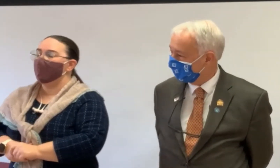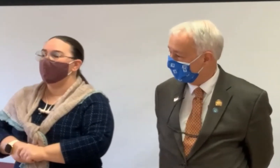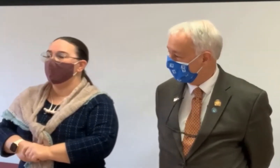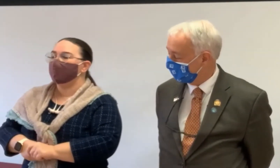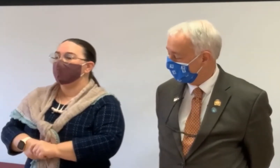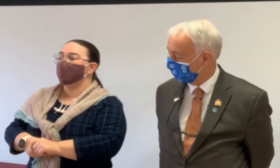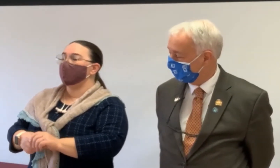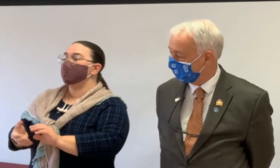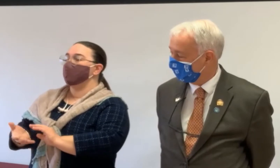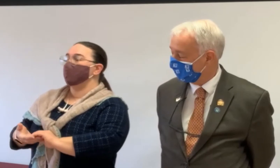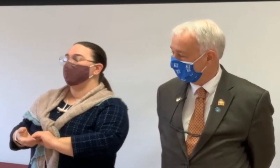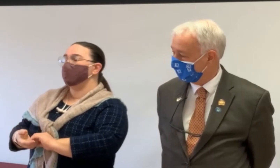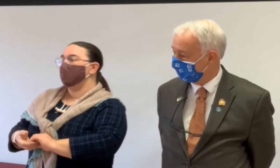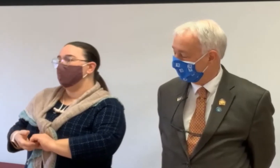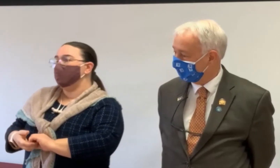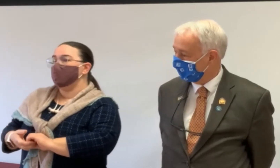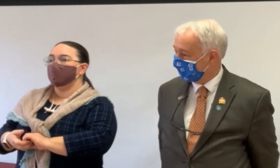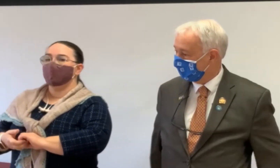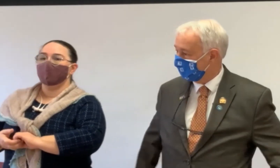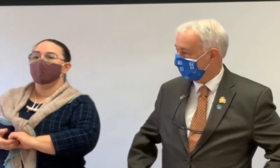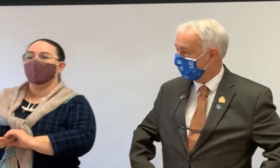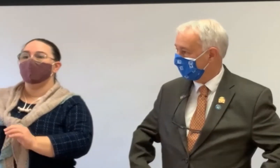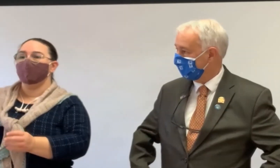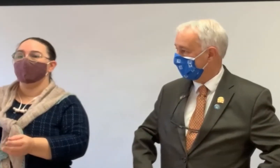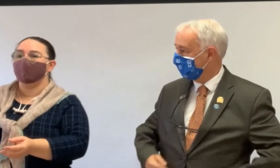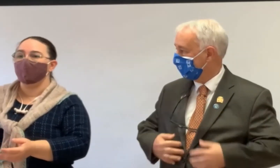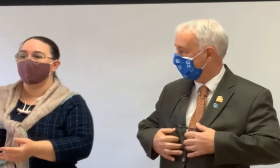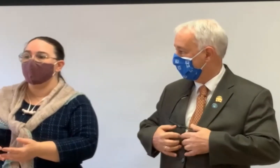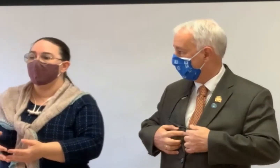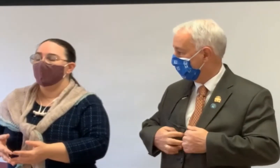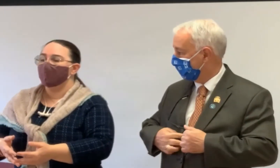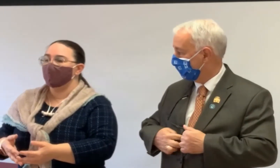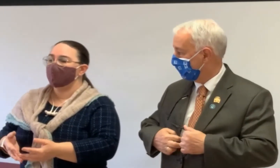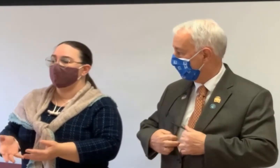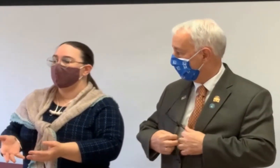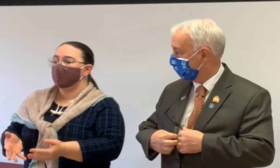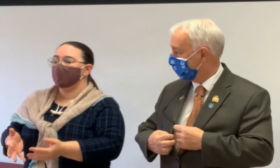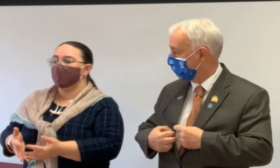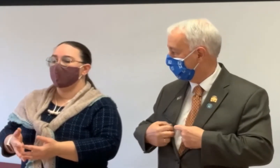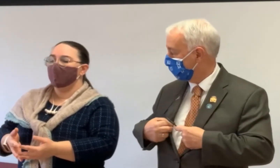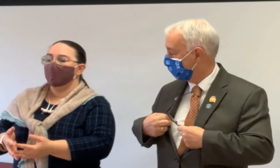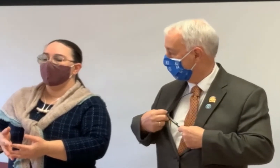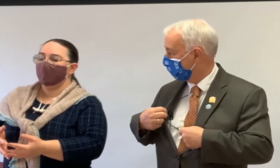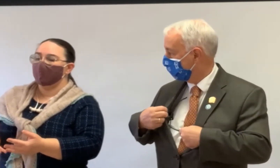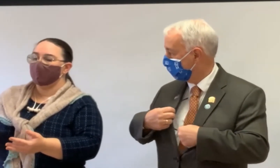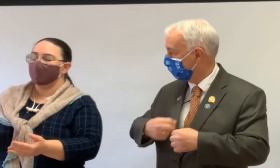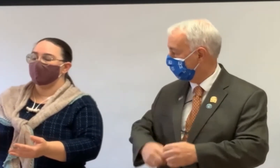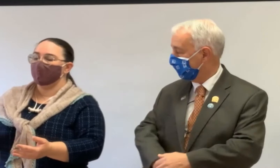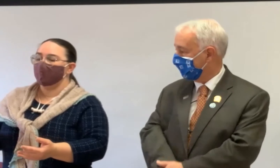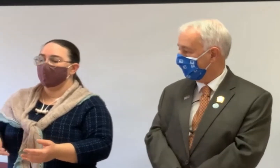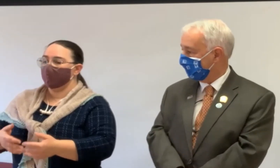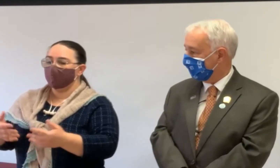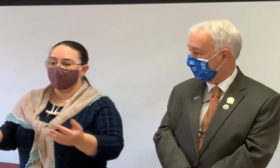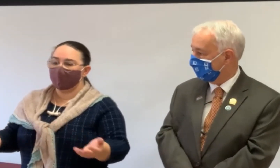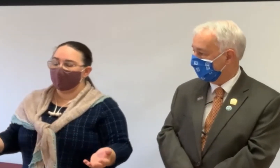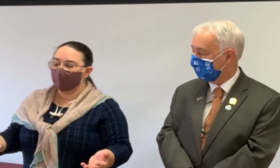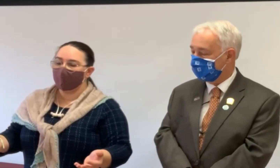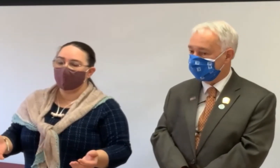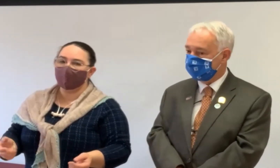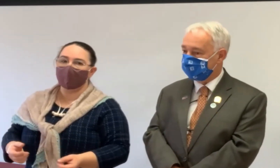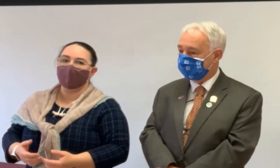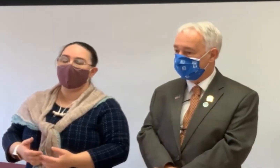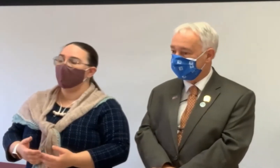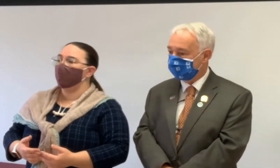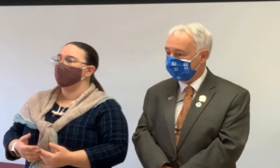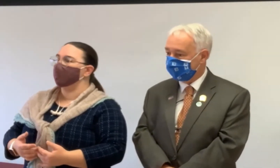right. So because you don't have to make payments, you can qualify for them much more easily. They're not as concerned. They're not concerned about